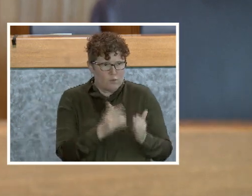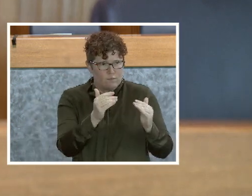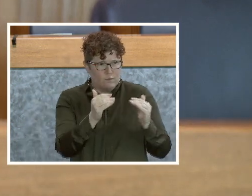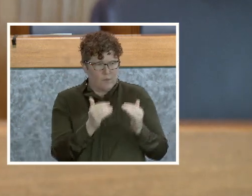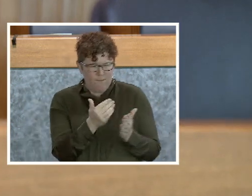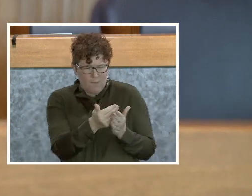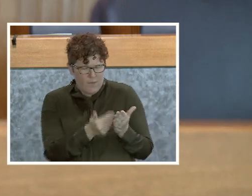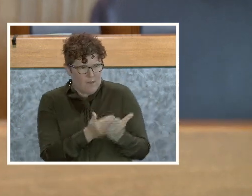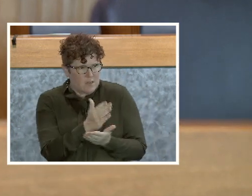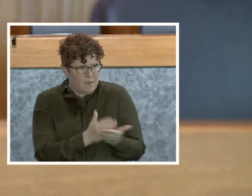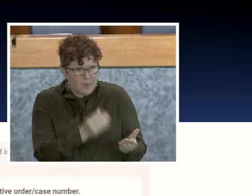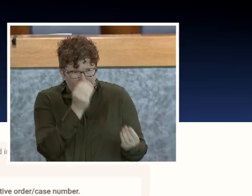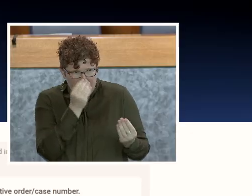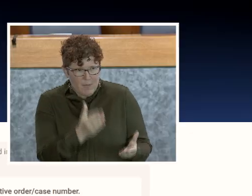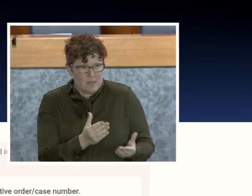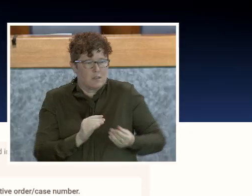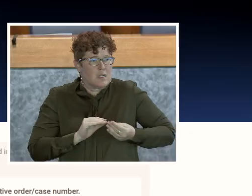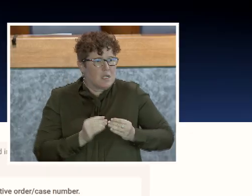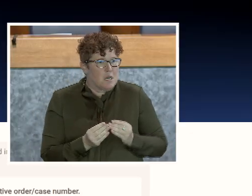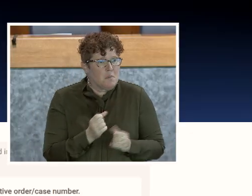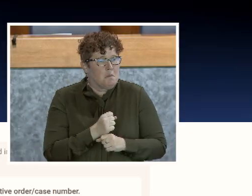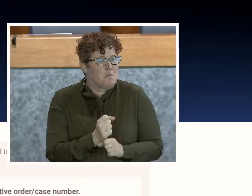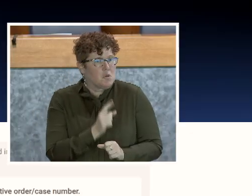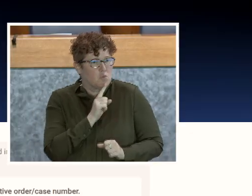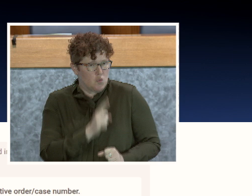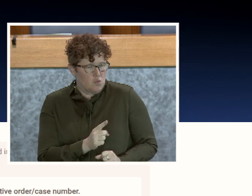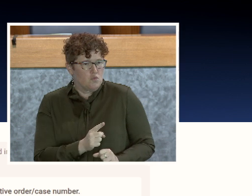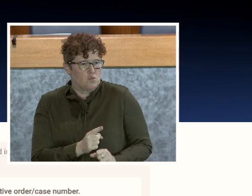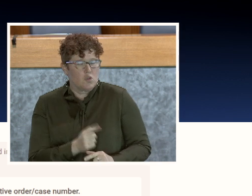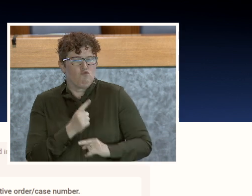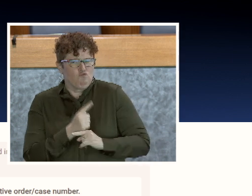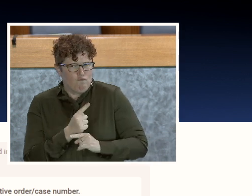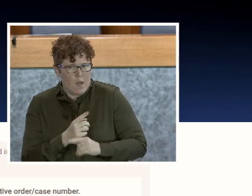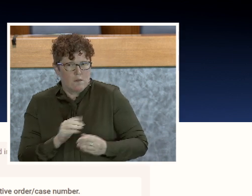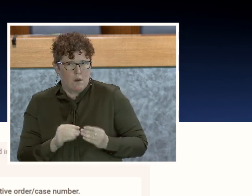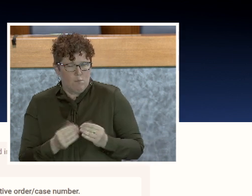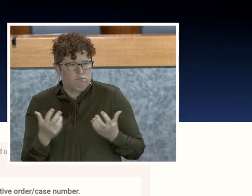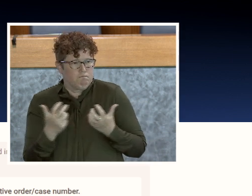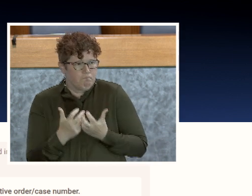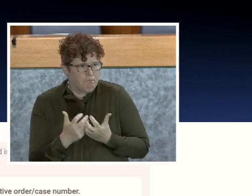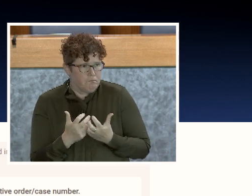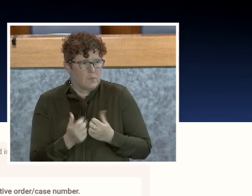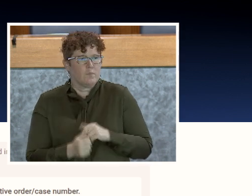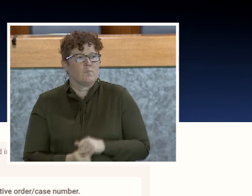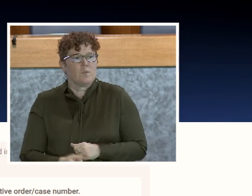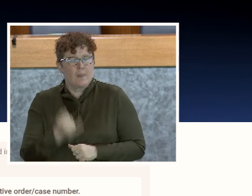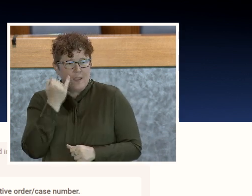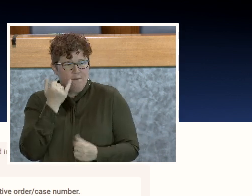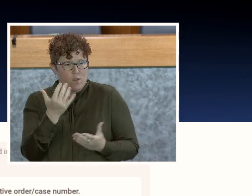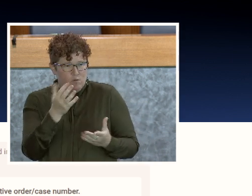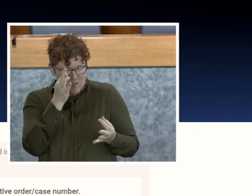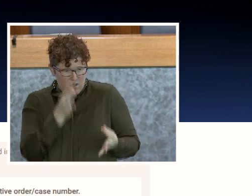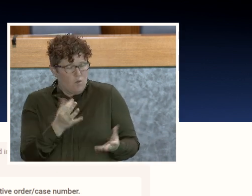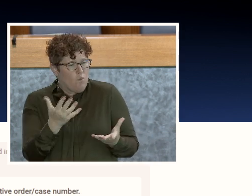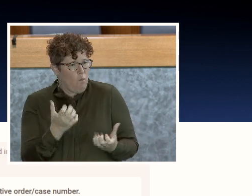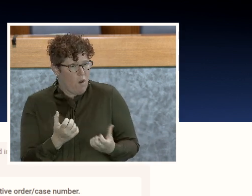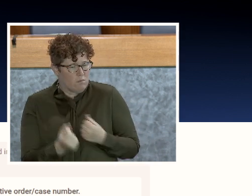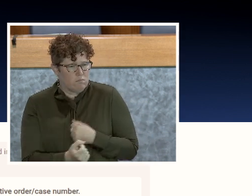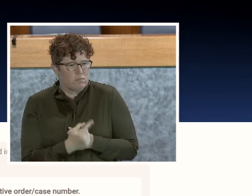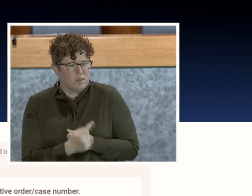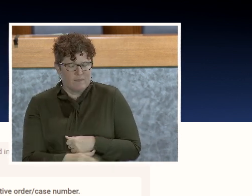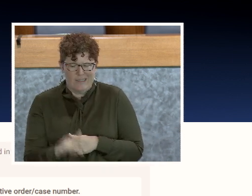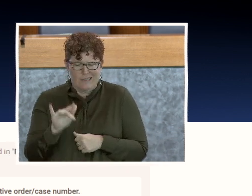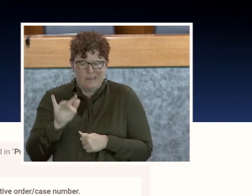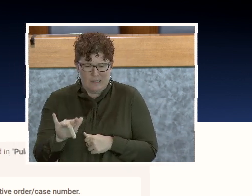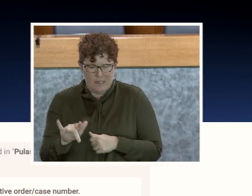have some verifying information about the number so you can make sure that that is in fact the right protective order. And then if you want to get notified, you'll select get notified